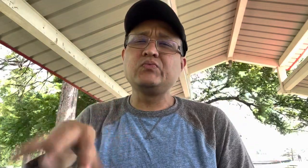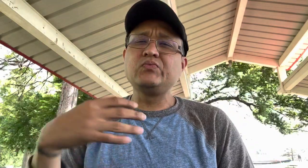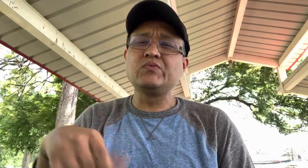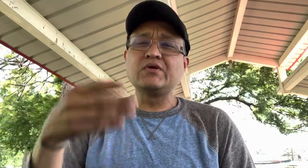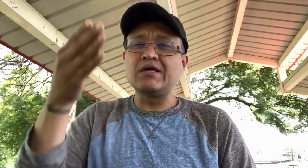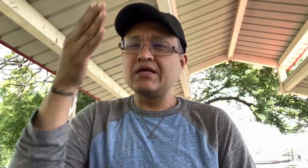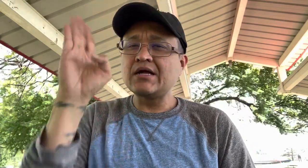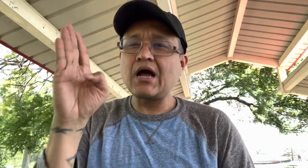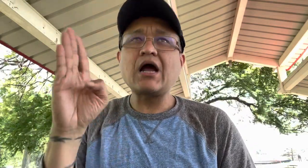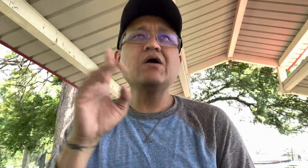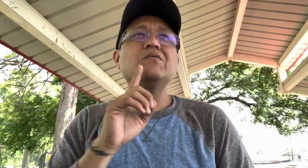of his grace